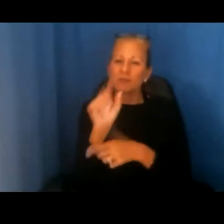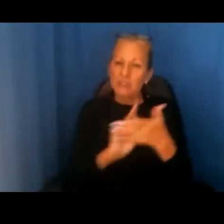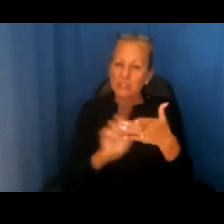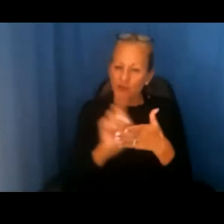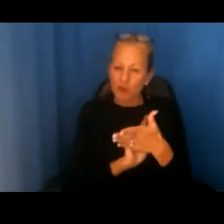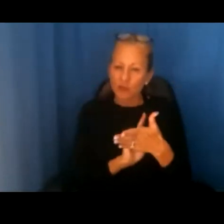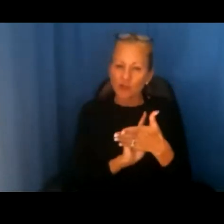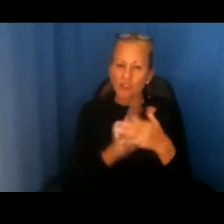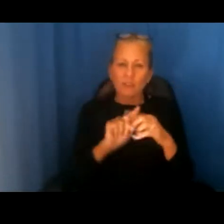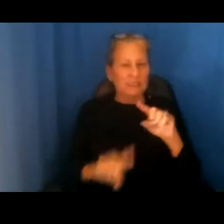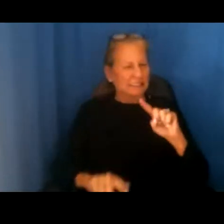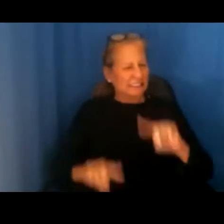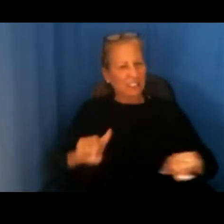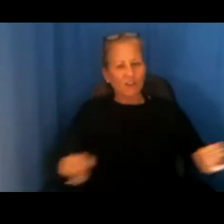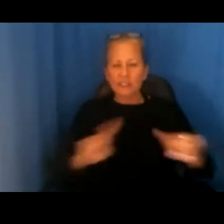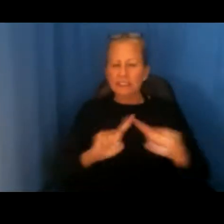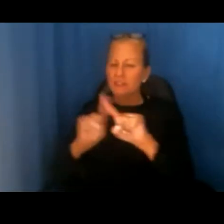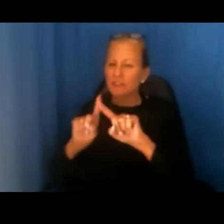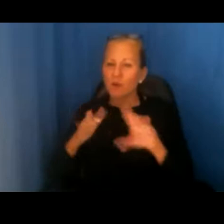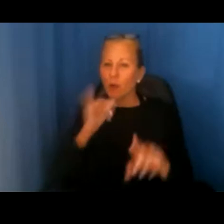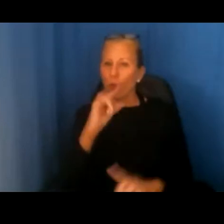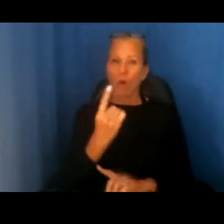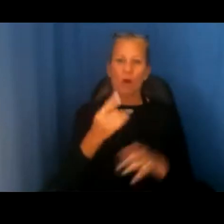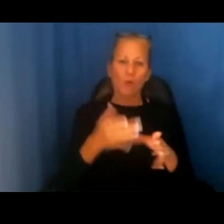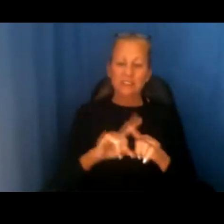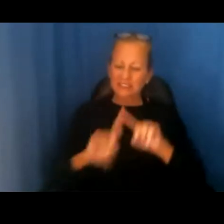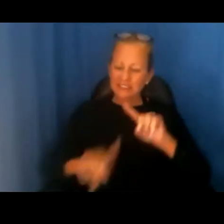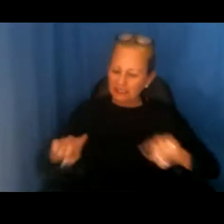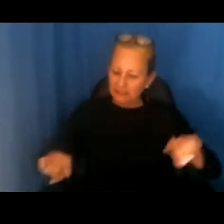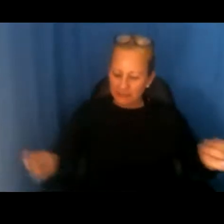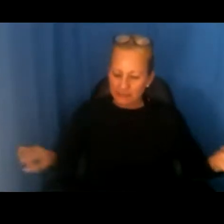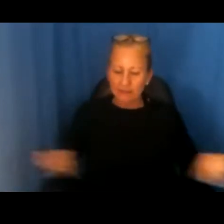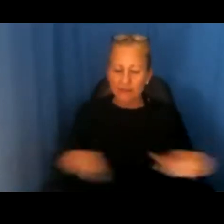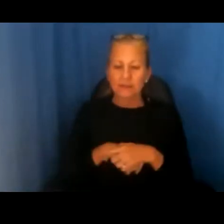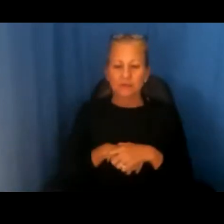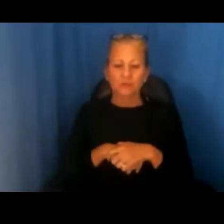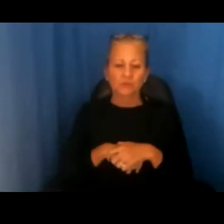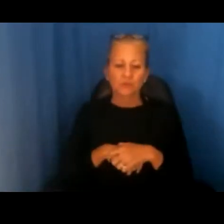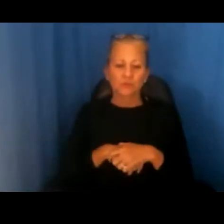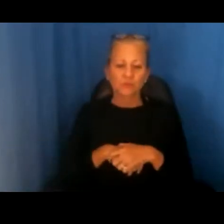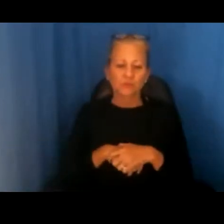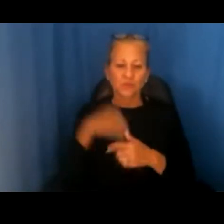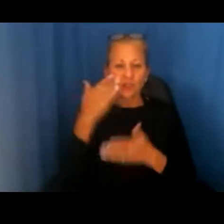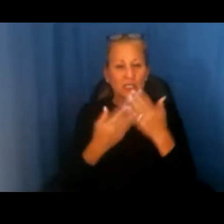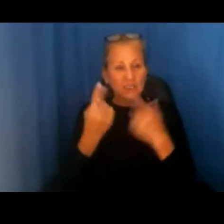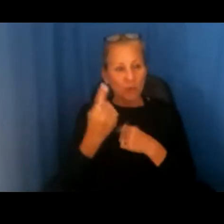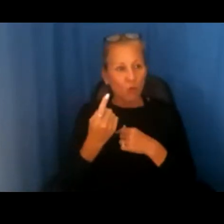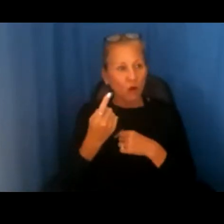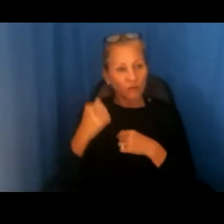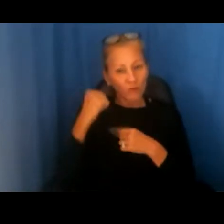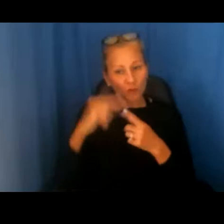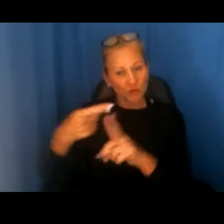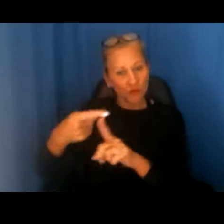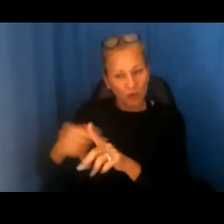in a variety of ways when it relates to COVID. Can someone refuse to rent to a person